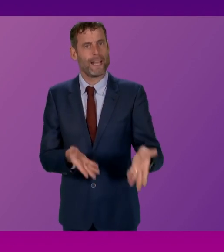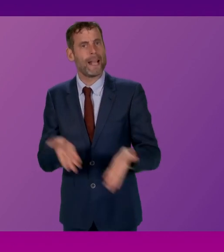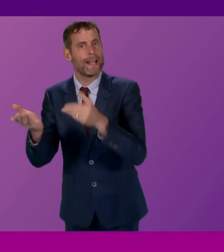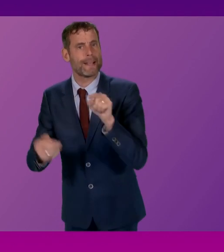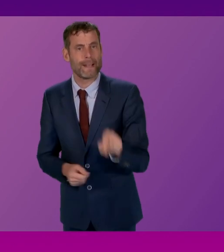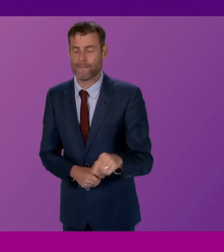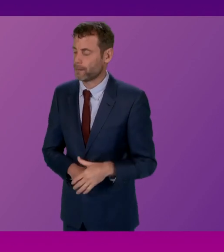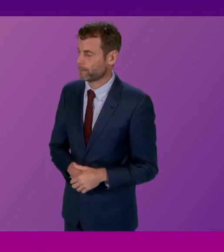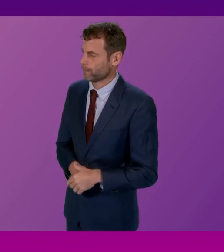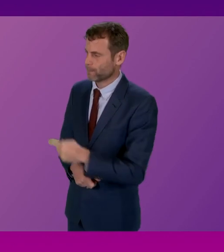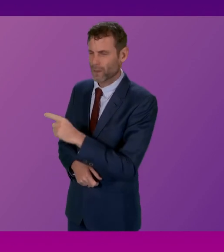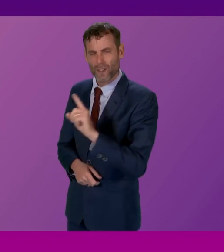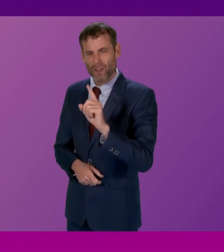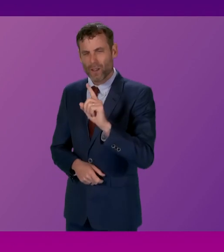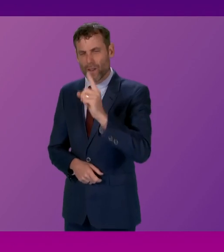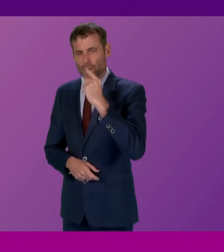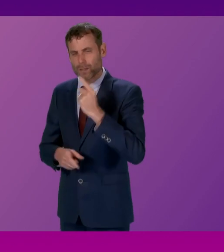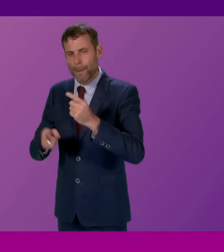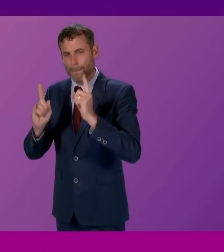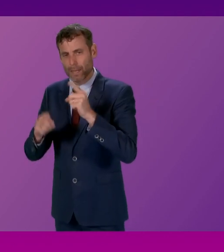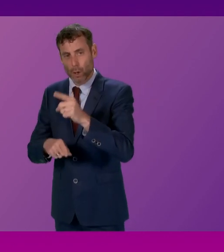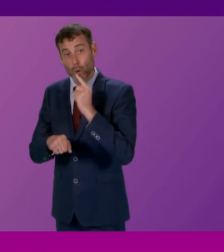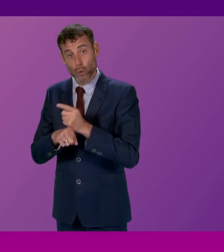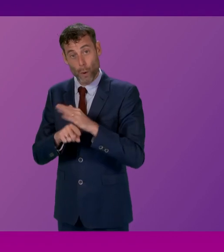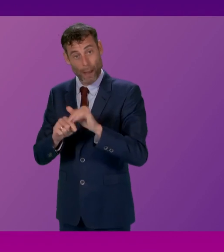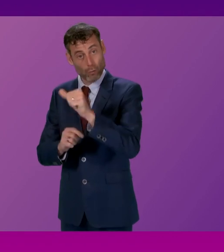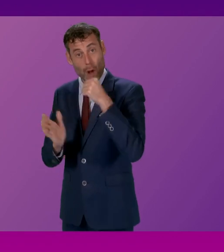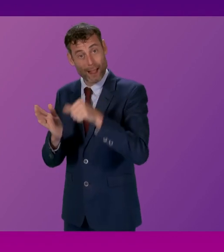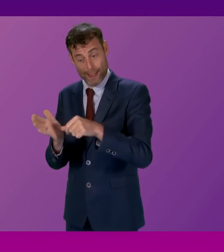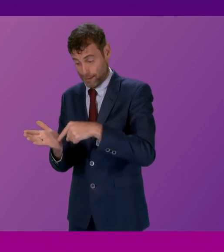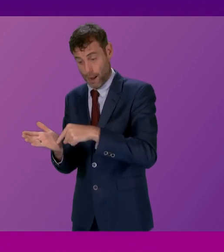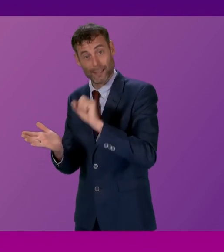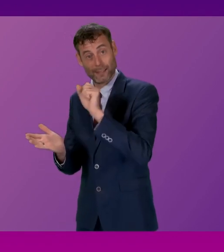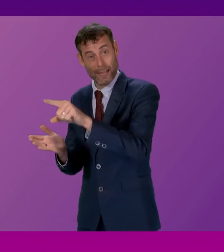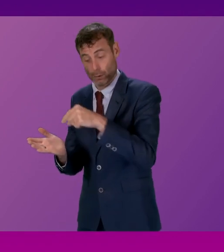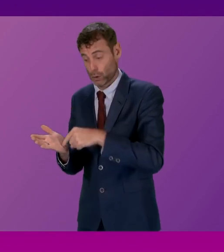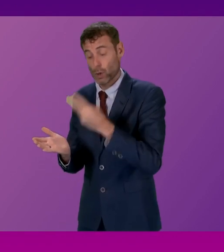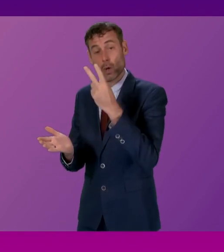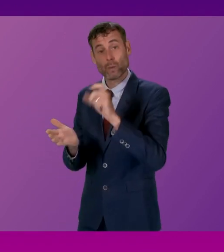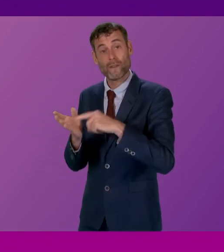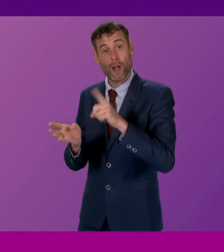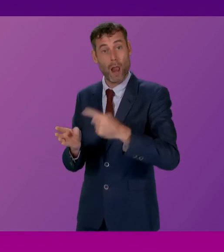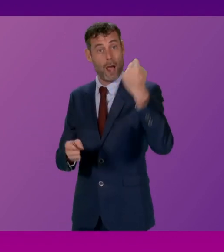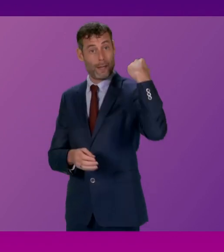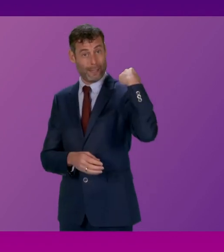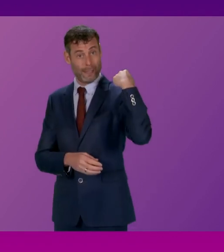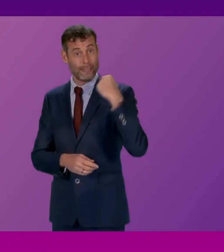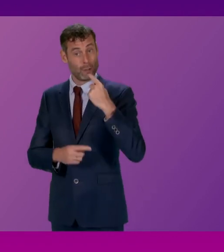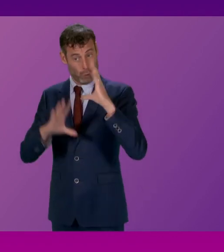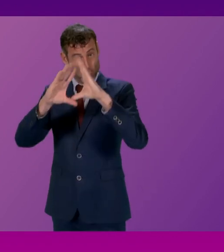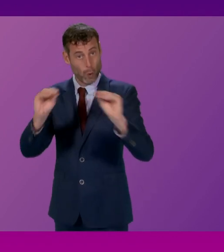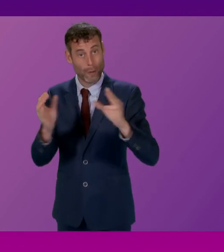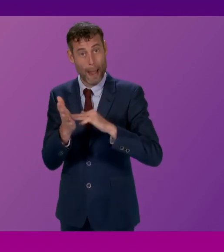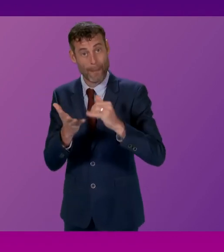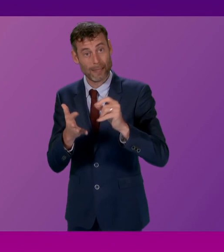Ross. The first minister was speaking about the letter he sent. I've got it here on the 20th of July. He sent it to all MSPs. He states, I should reiterate